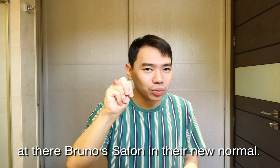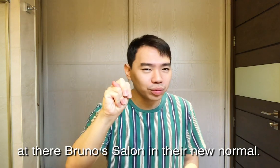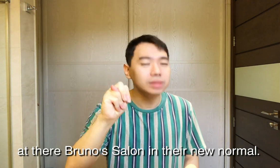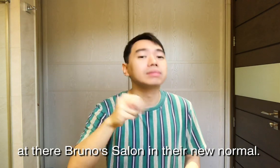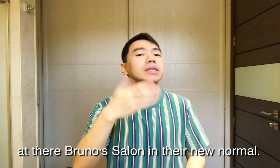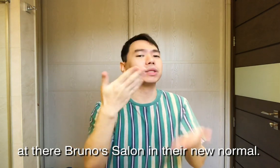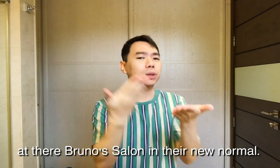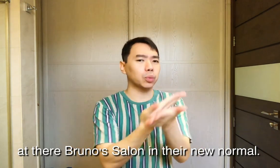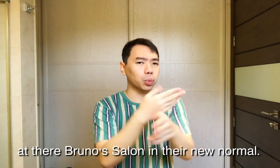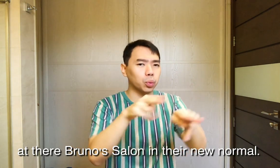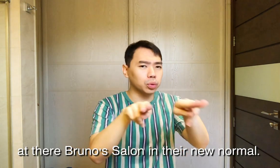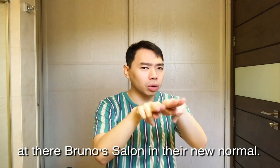new normal.